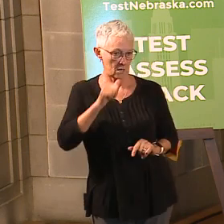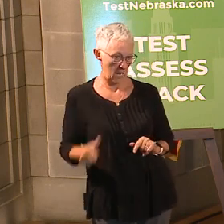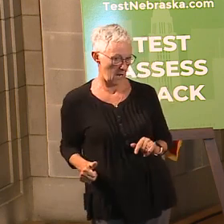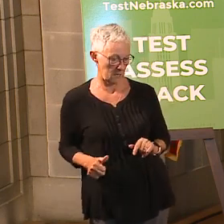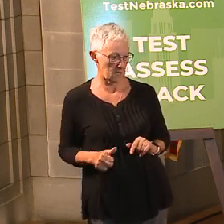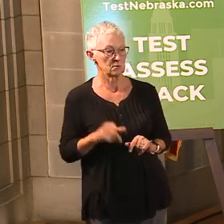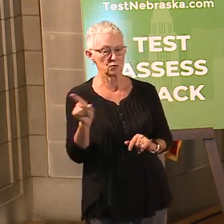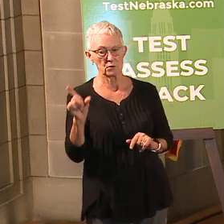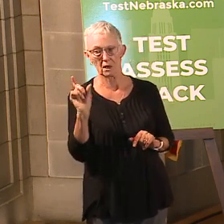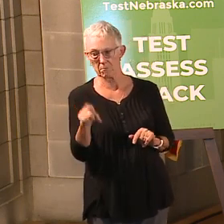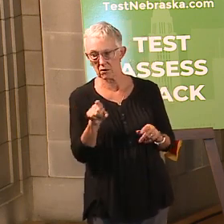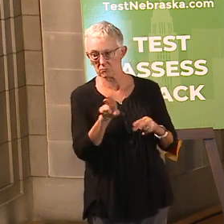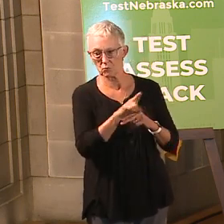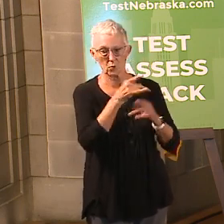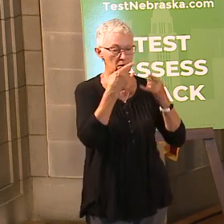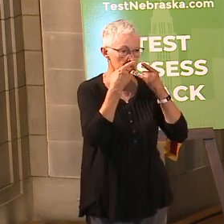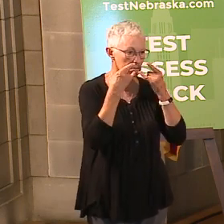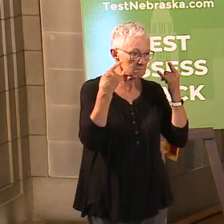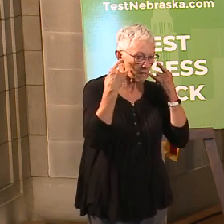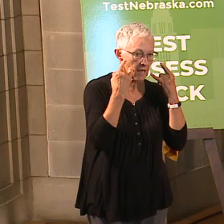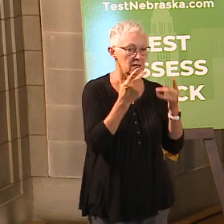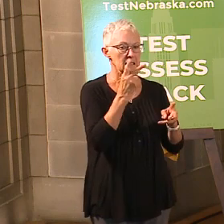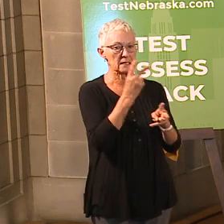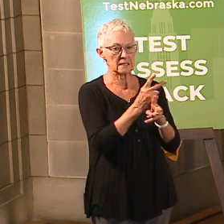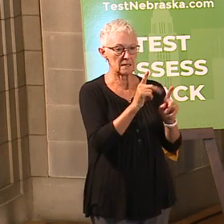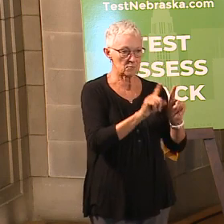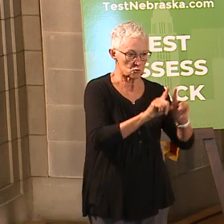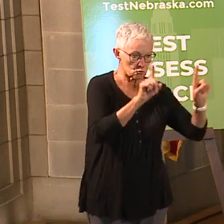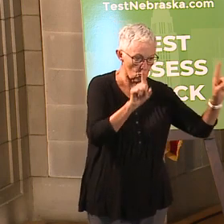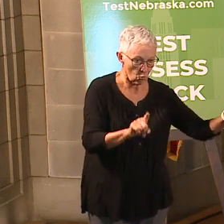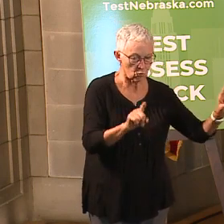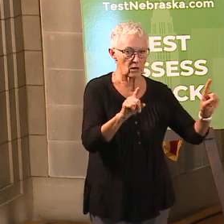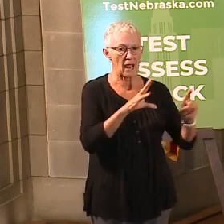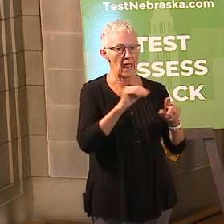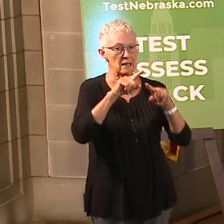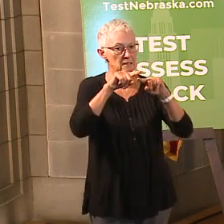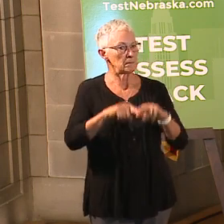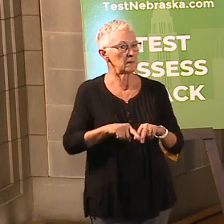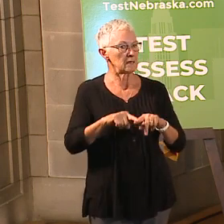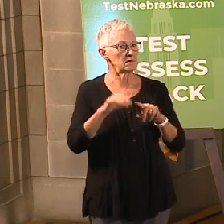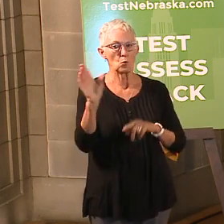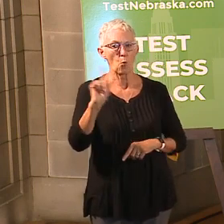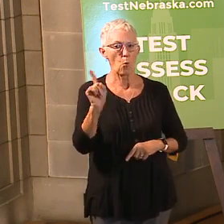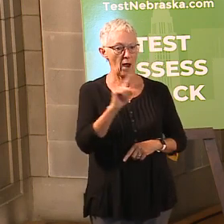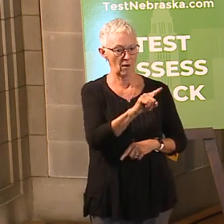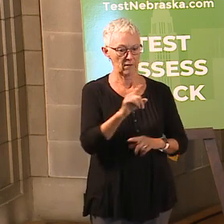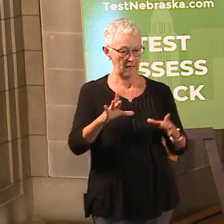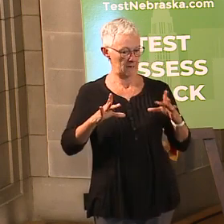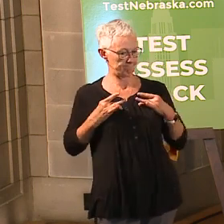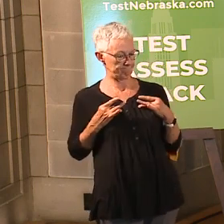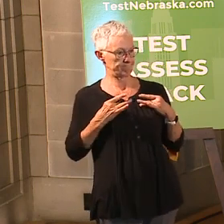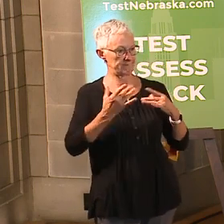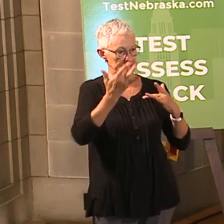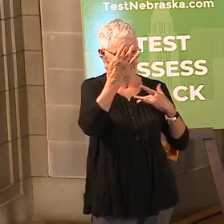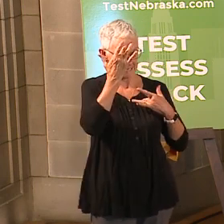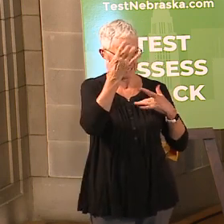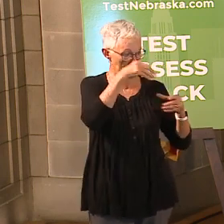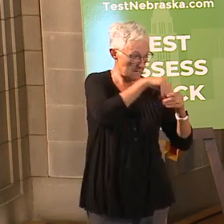to social distancing, whether the exposure was outside, inside, or both, and then the estimated length of the exposure.